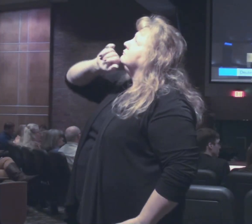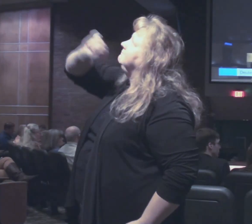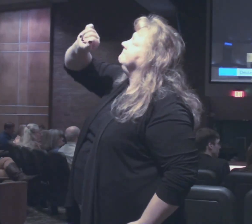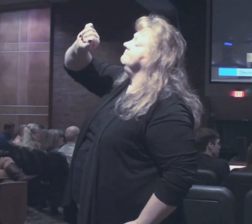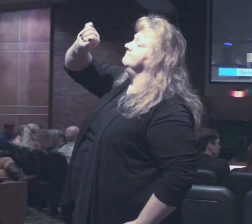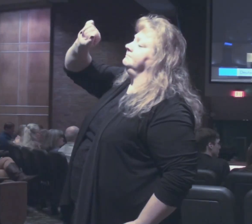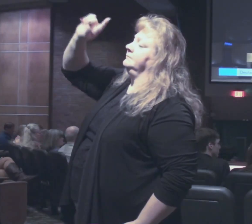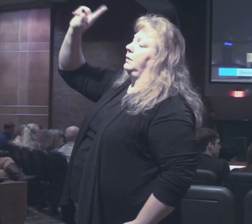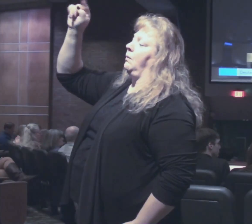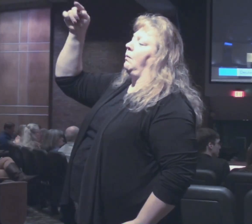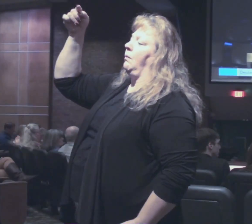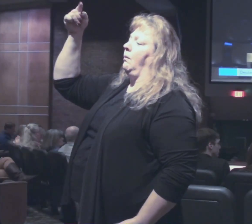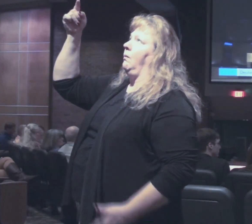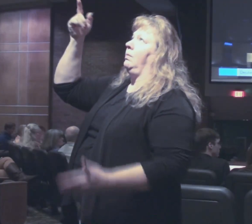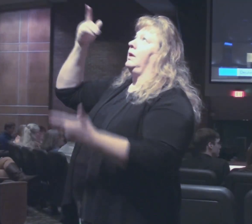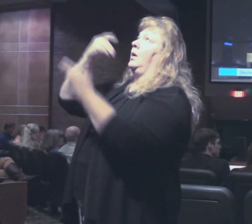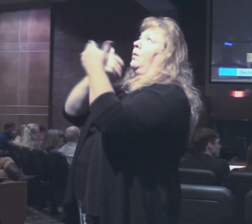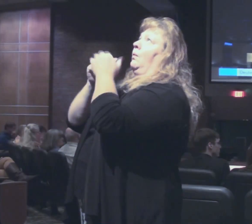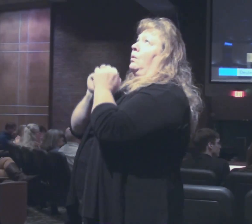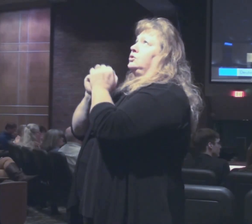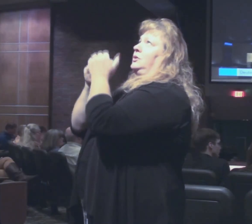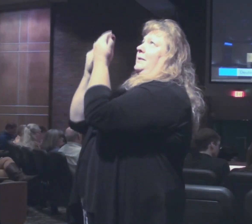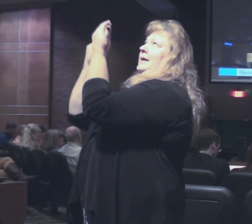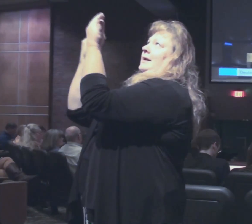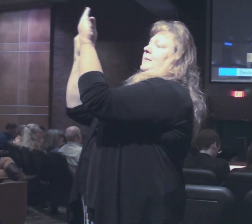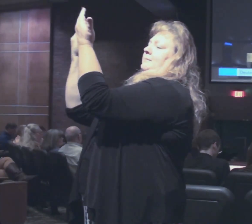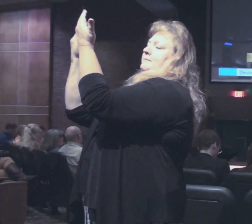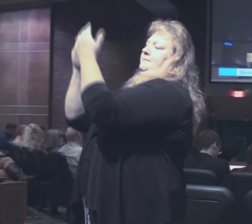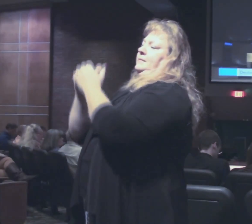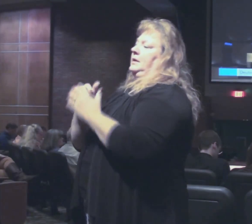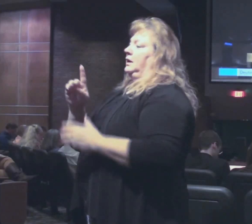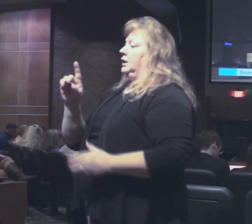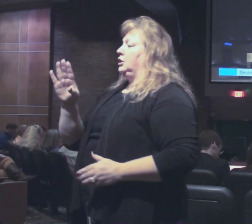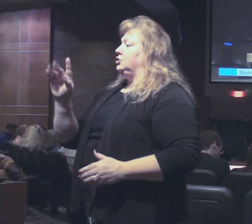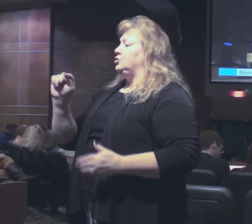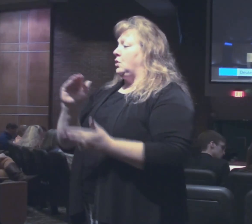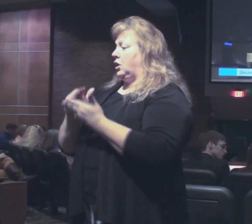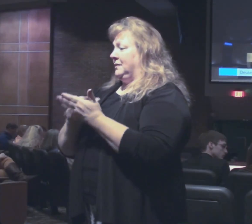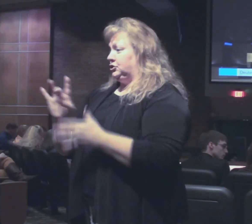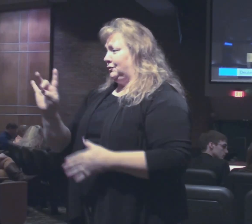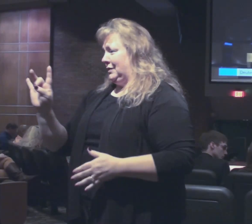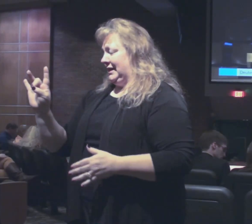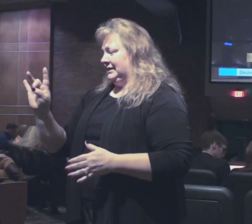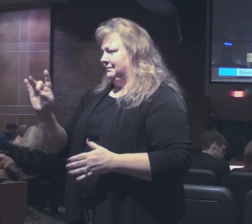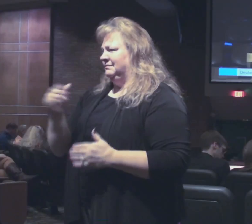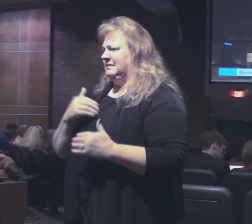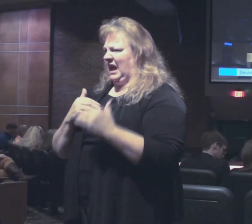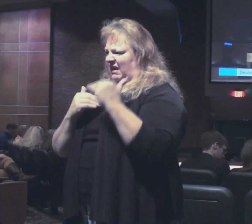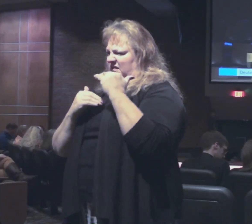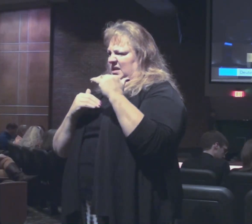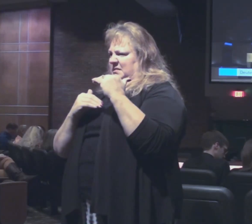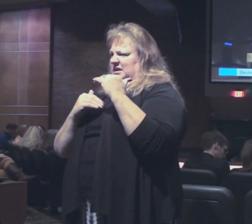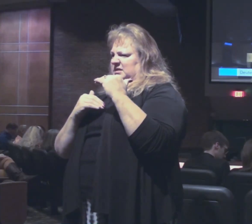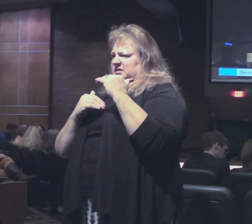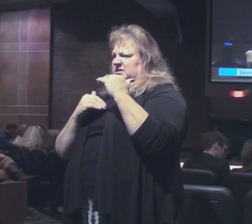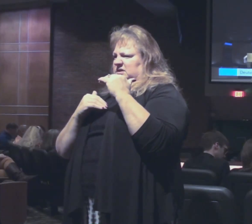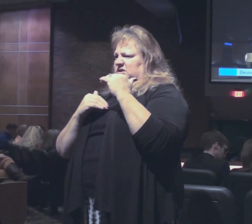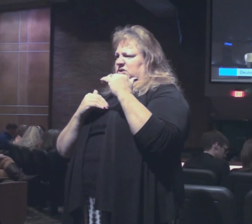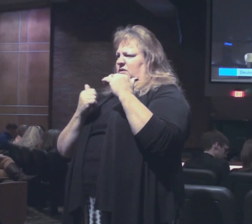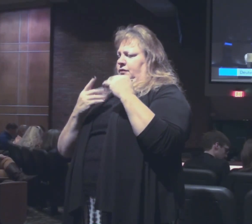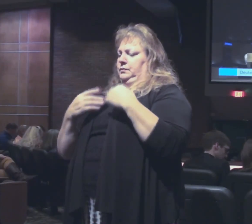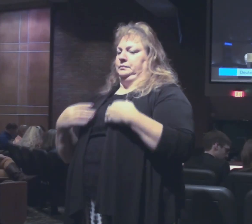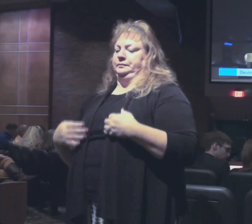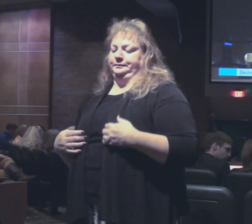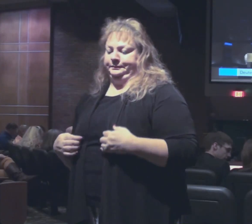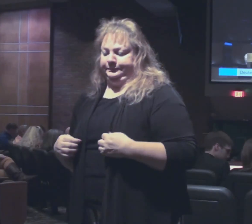Worshipping me. Come over to chapter 8 of Deuteronomy. I've just limited these to these areas.